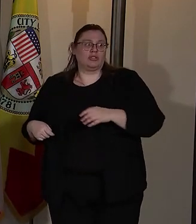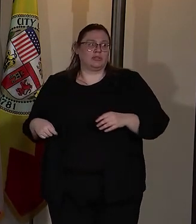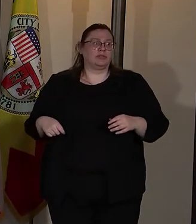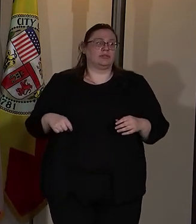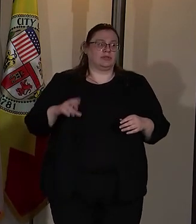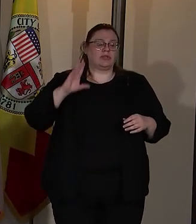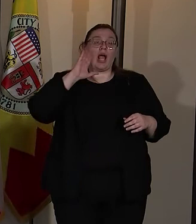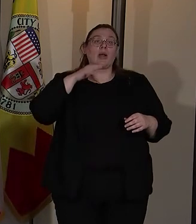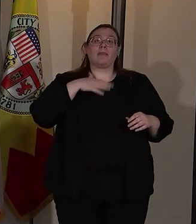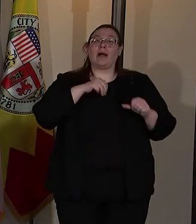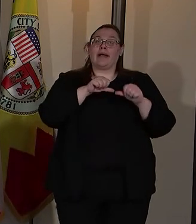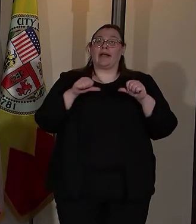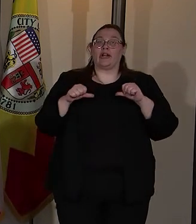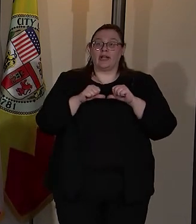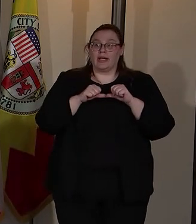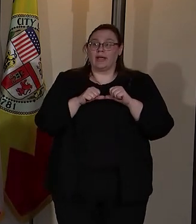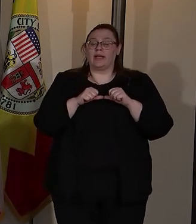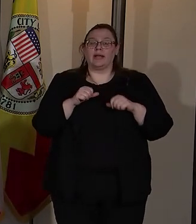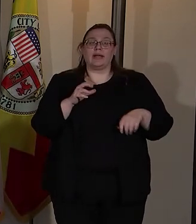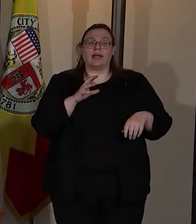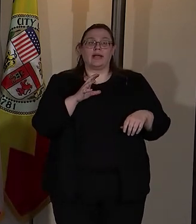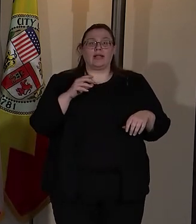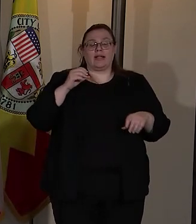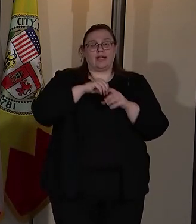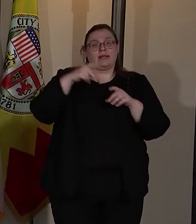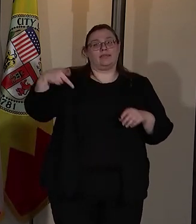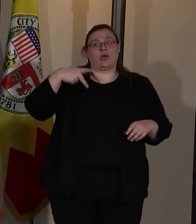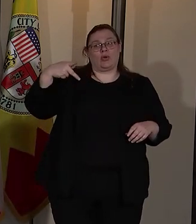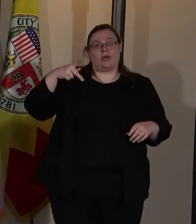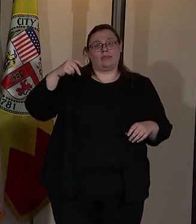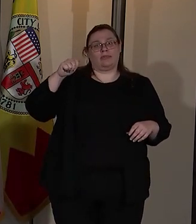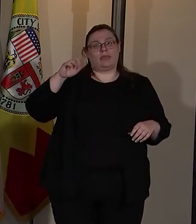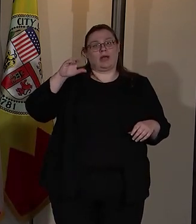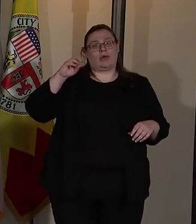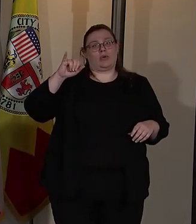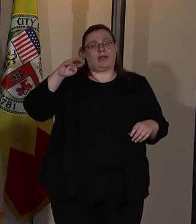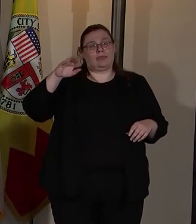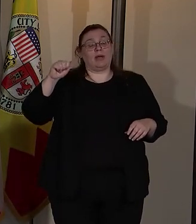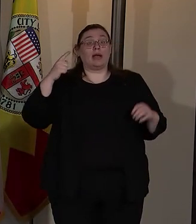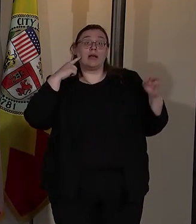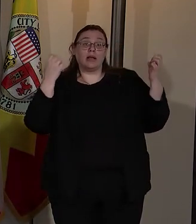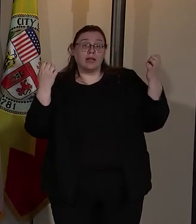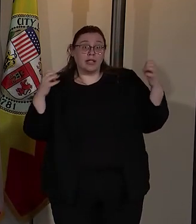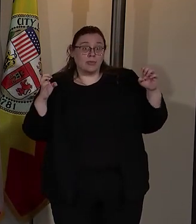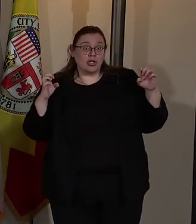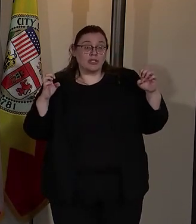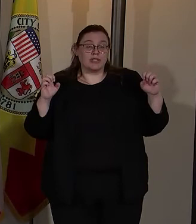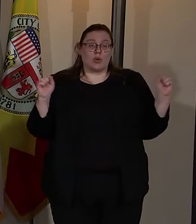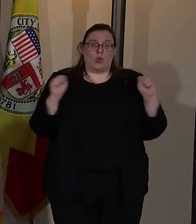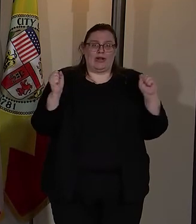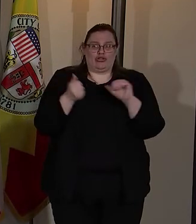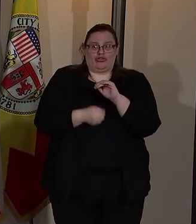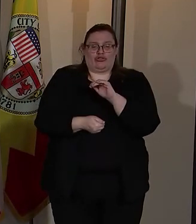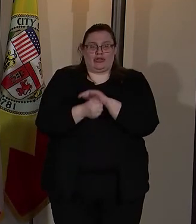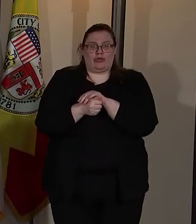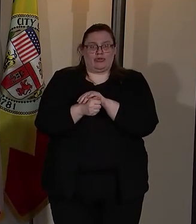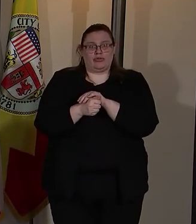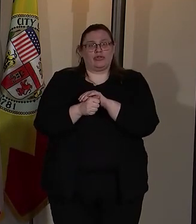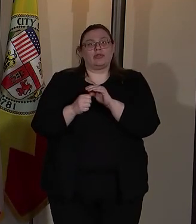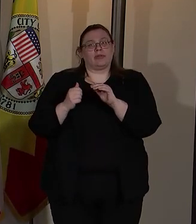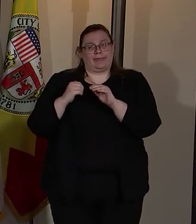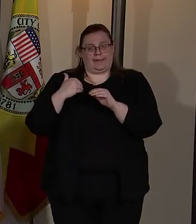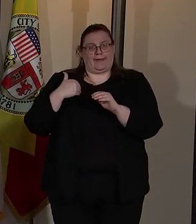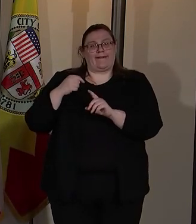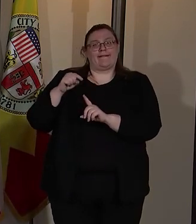in my area, in Pacoima, the emergency winter shelter that we had, because